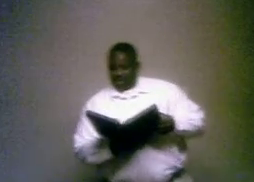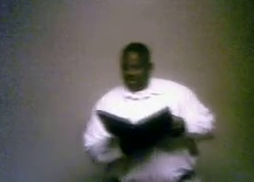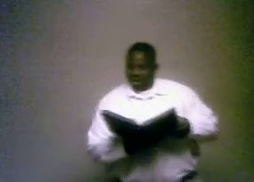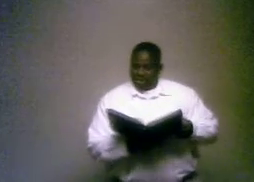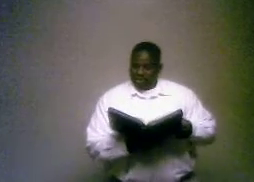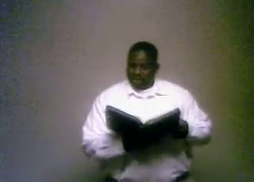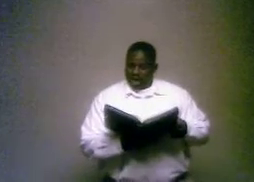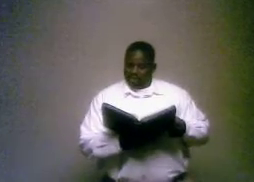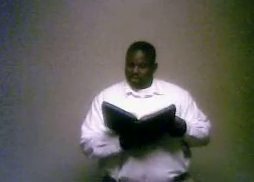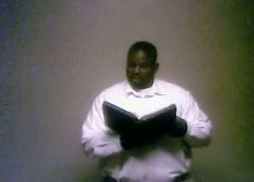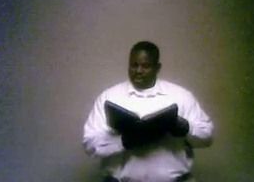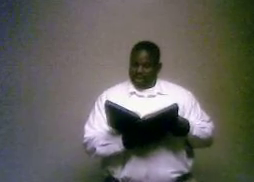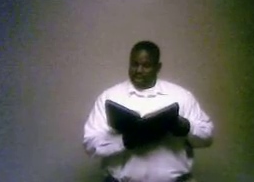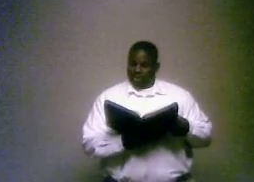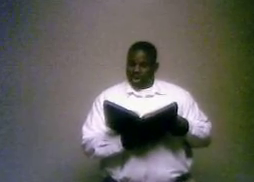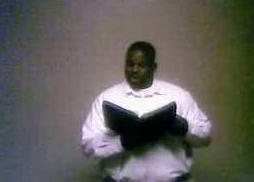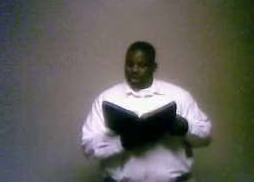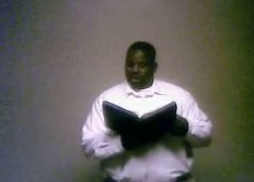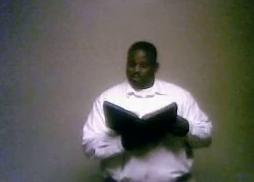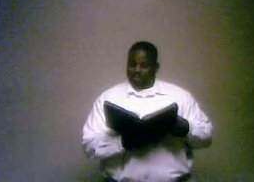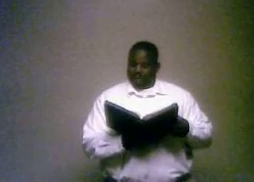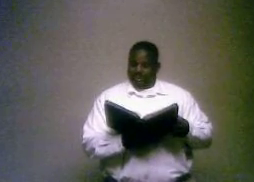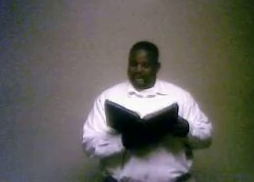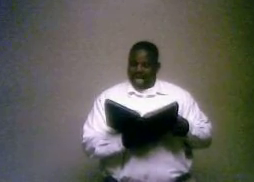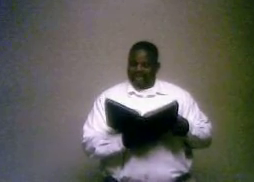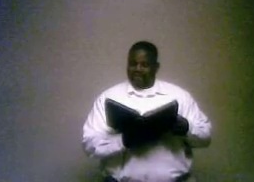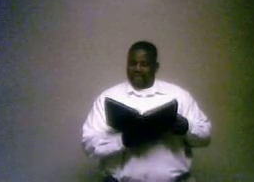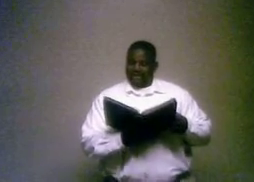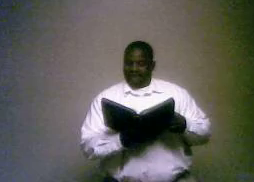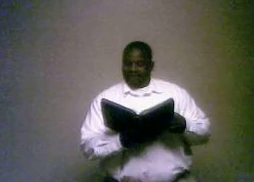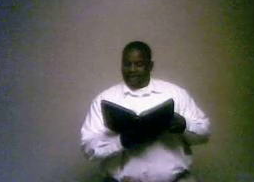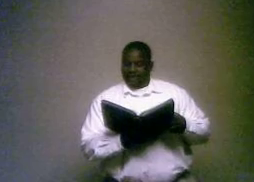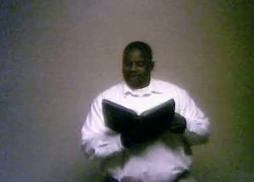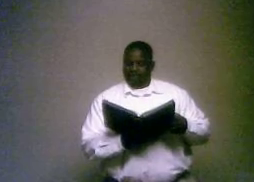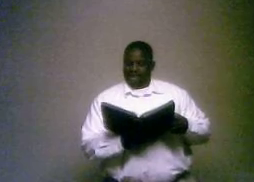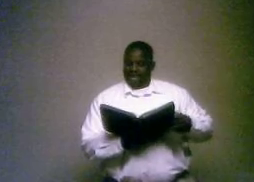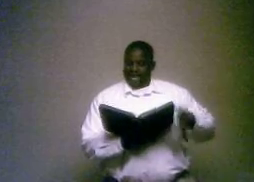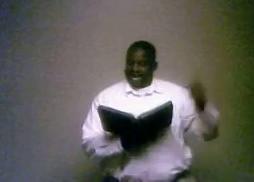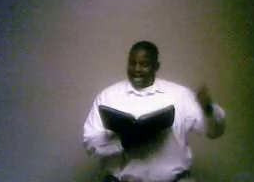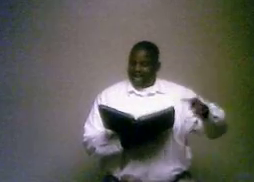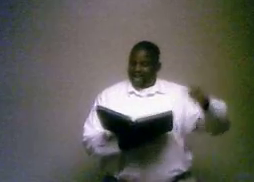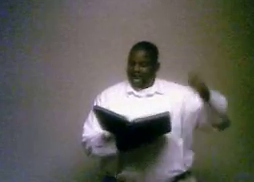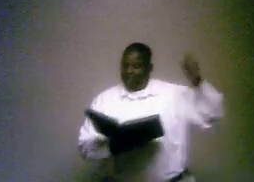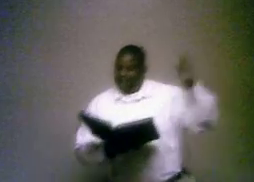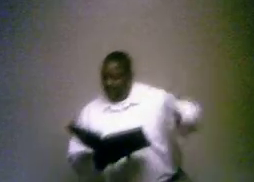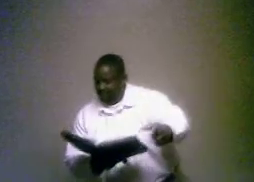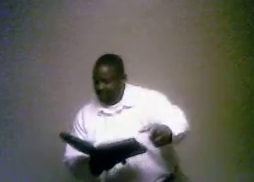Go into all the world and preach the gospel to every creature. He that believe it